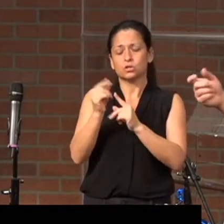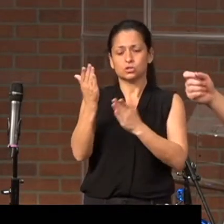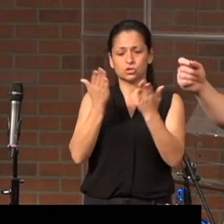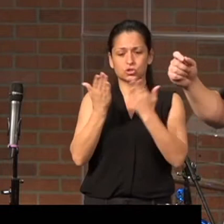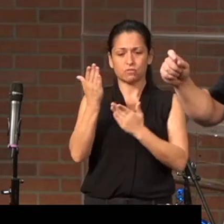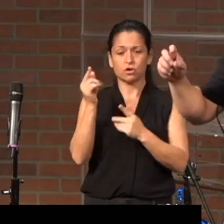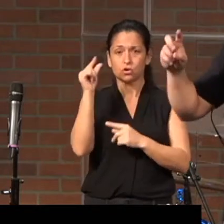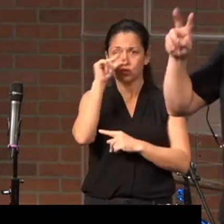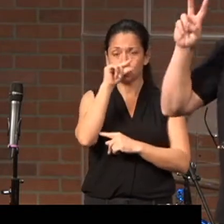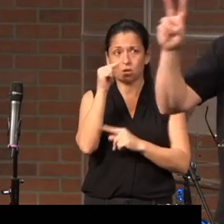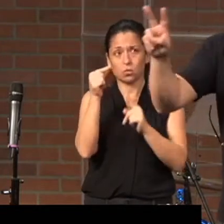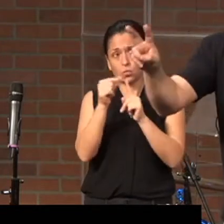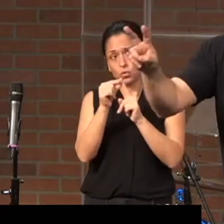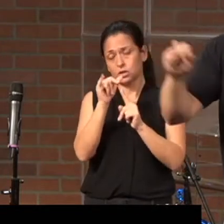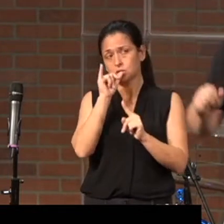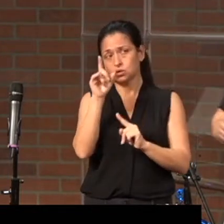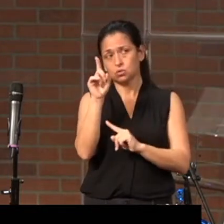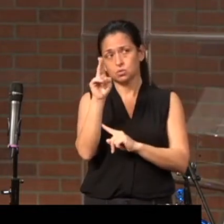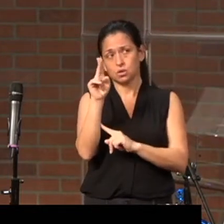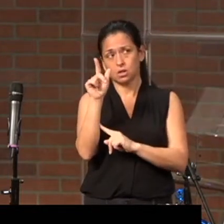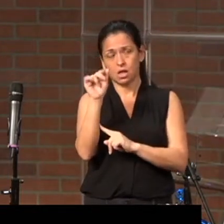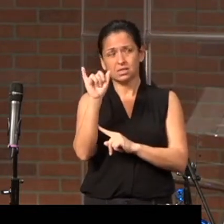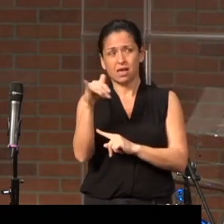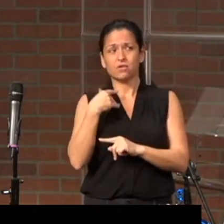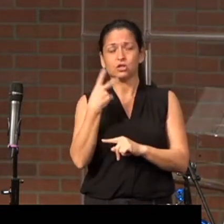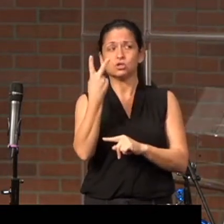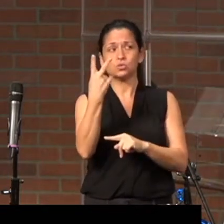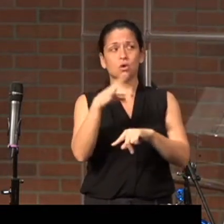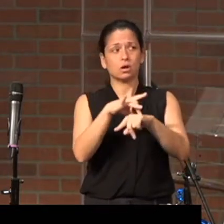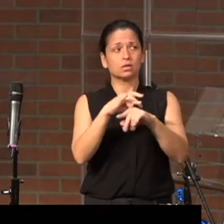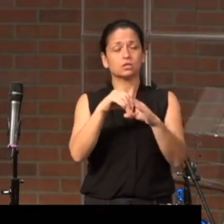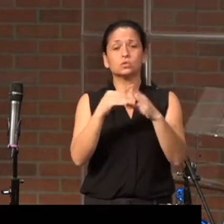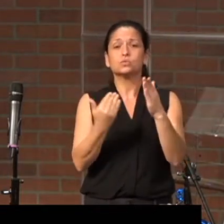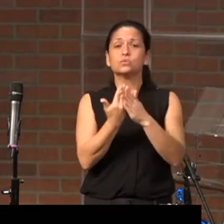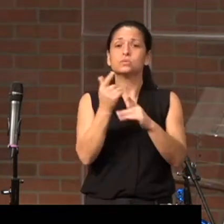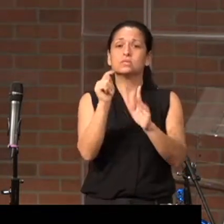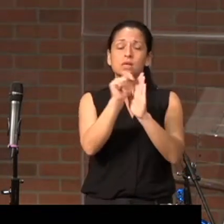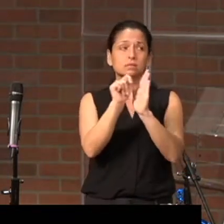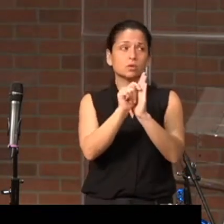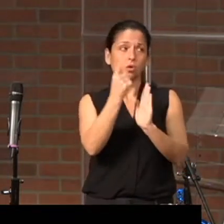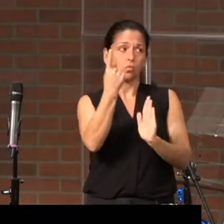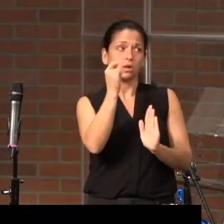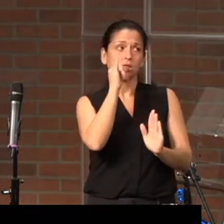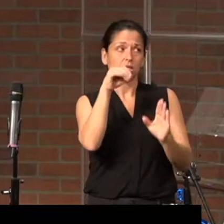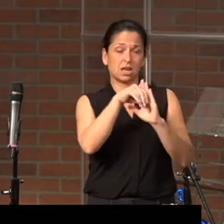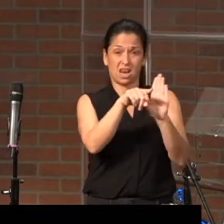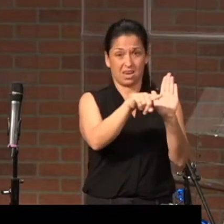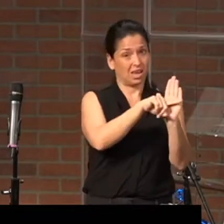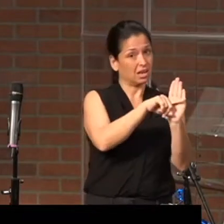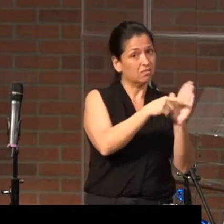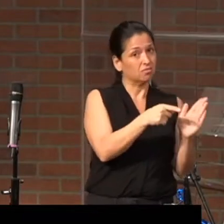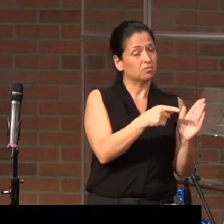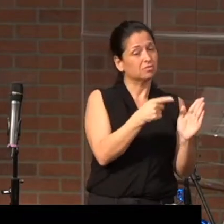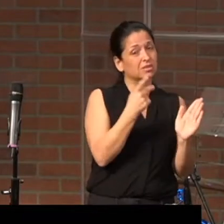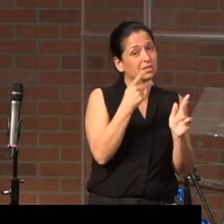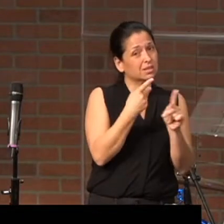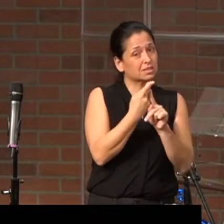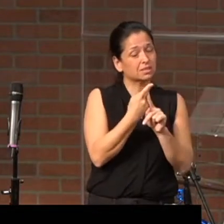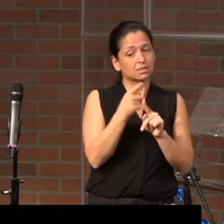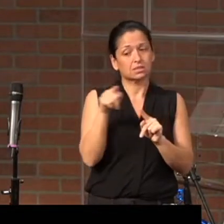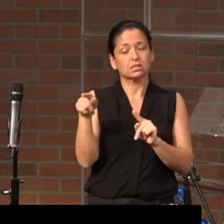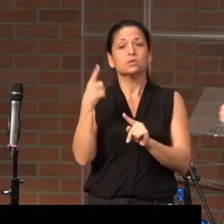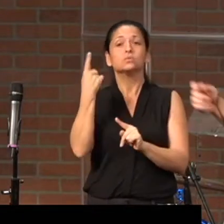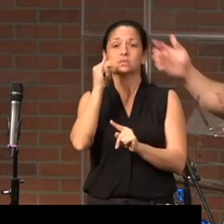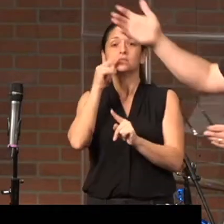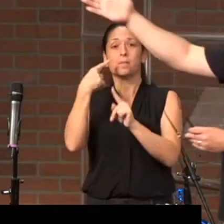word doulos and it has two contexts in the New Testament. One is in a negative sense, one is